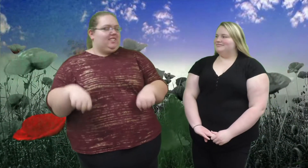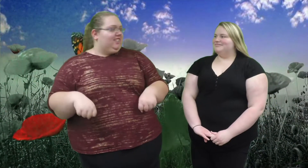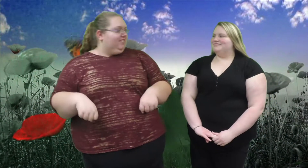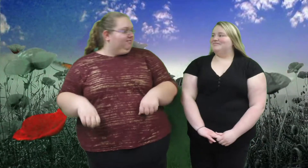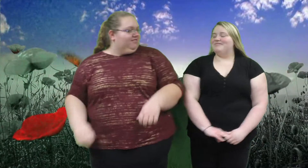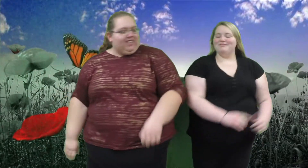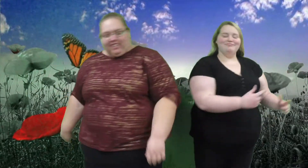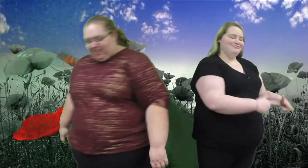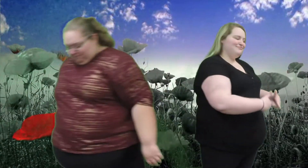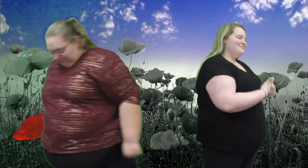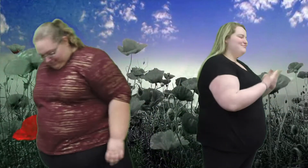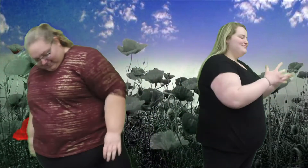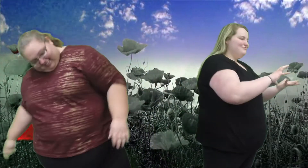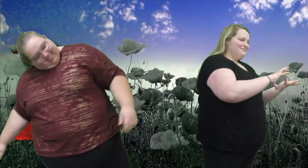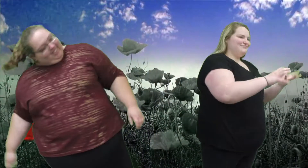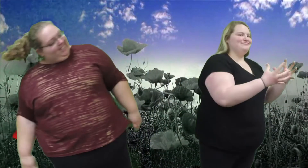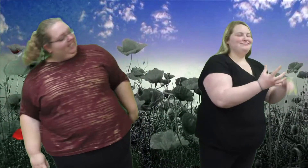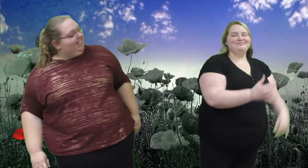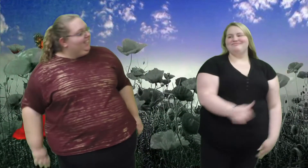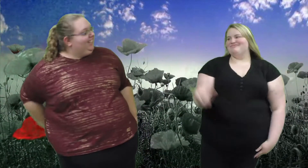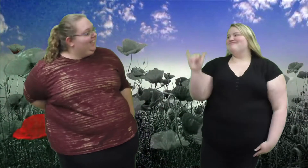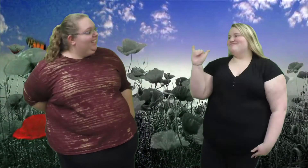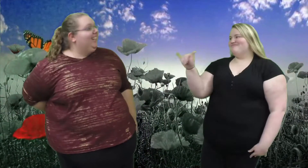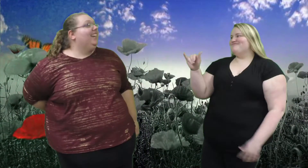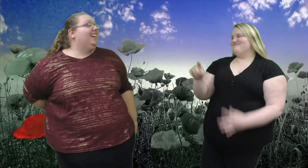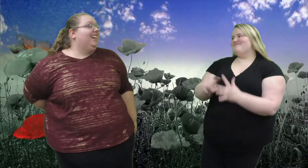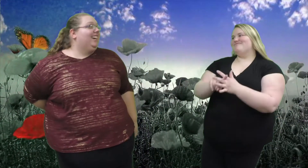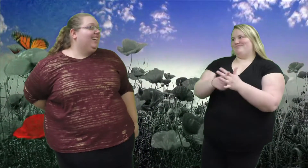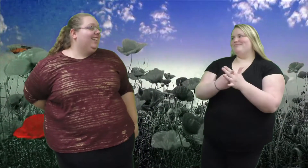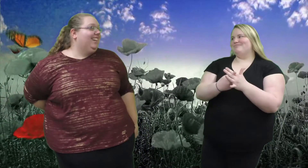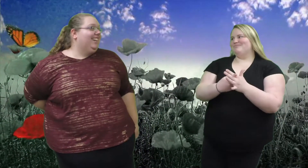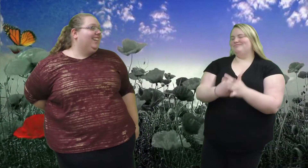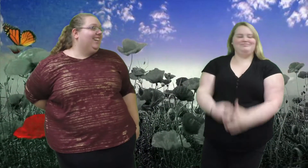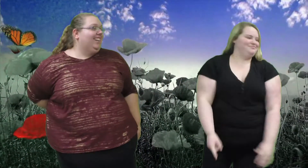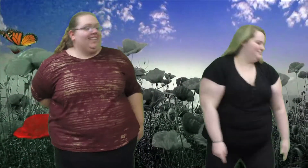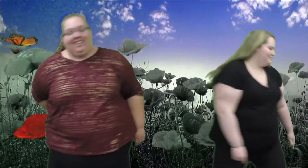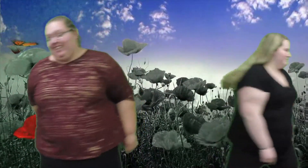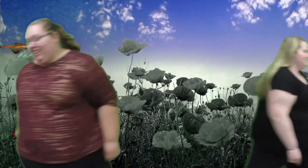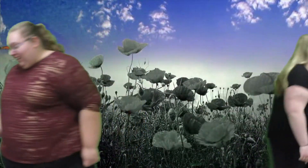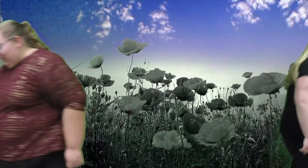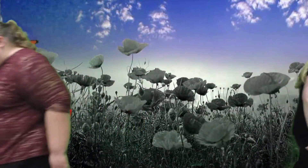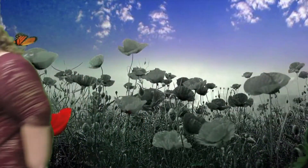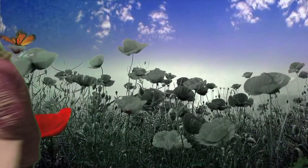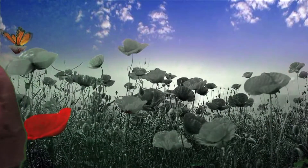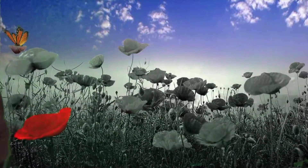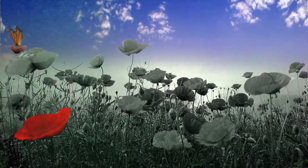So that's the first thing that I do when my life falls apart